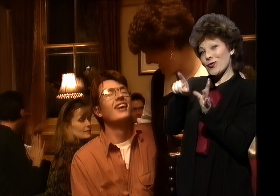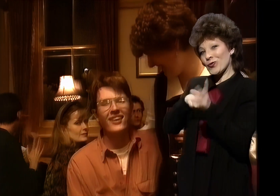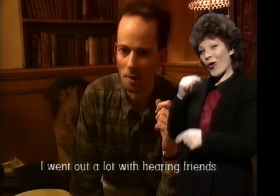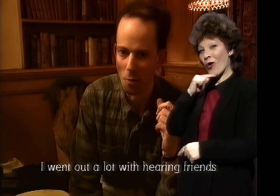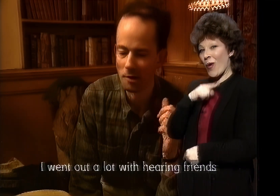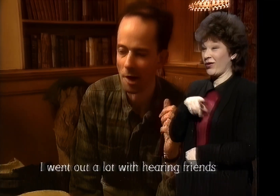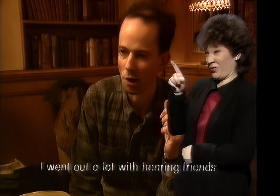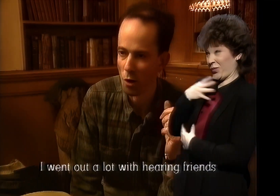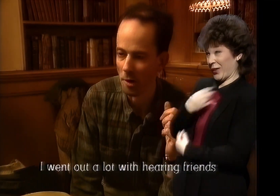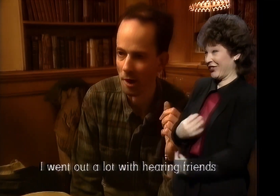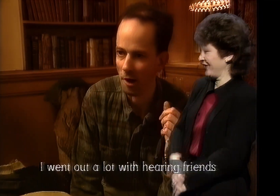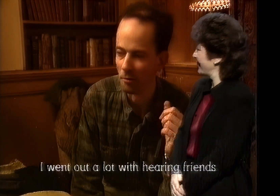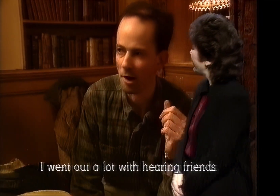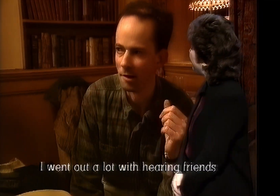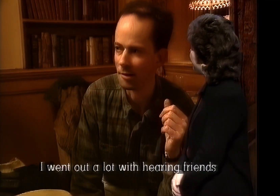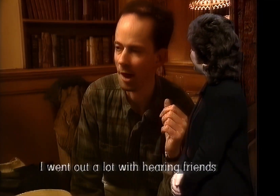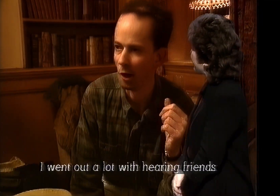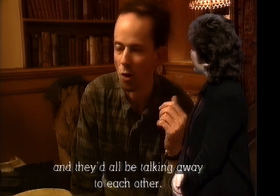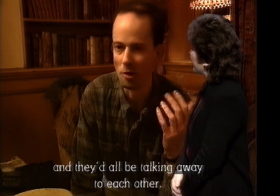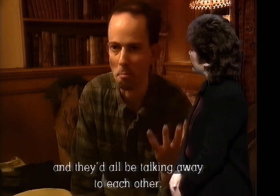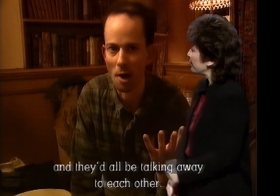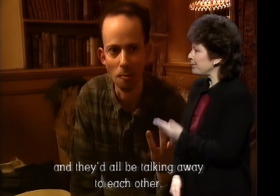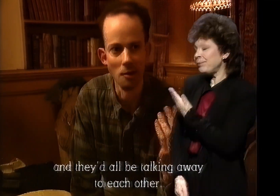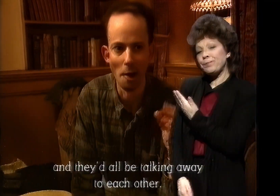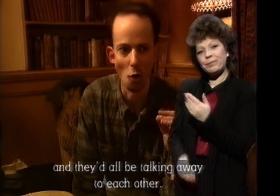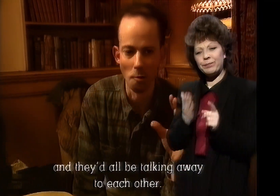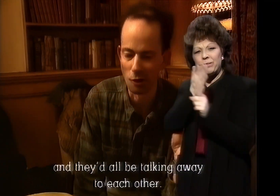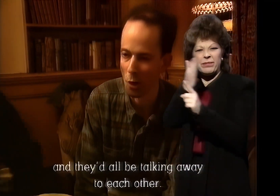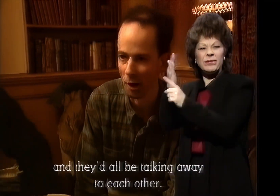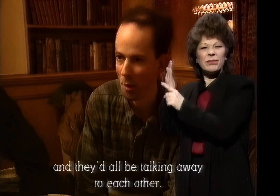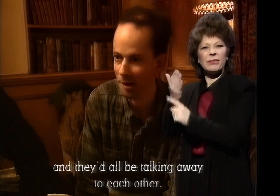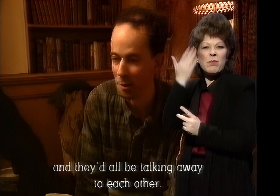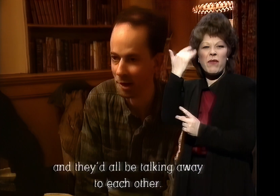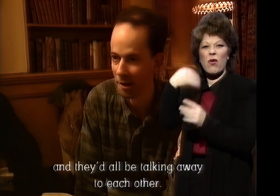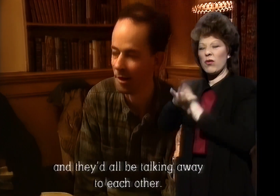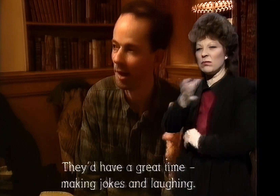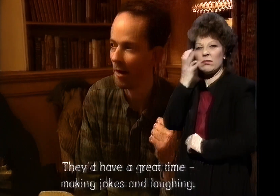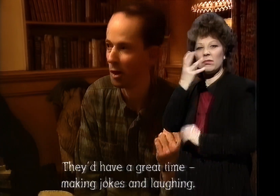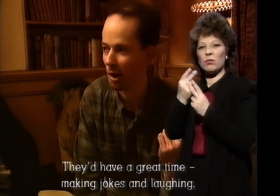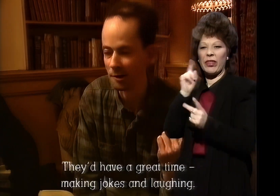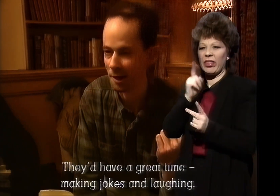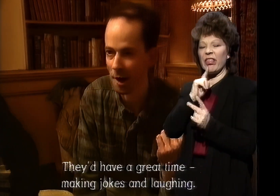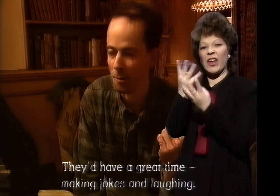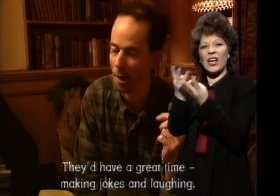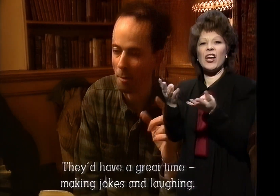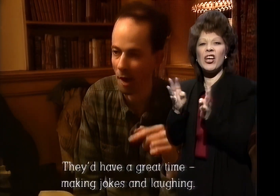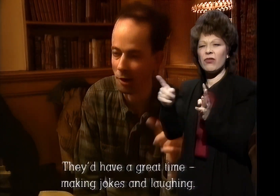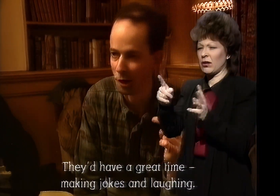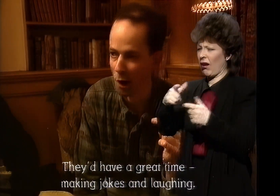I went out a lot with hearing friends. I'd go to the pubs and they'd all be talking away to each other. They'd have a great time. They'd be making jokes